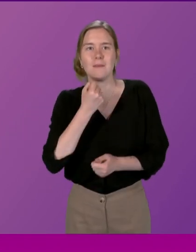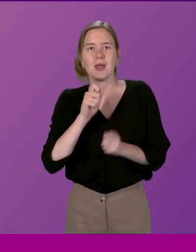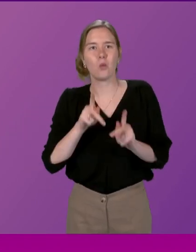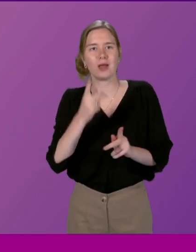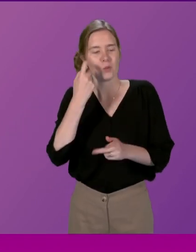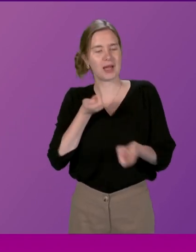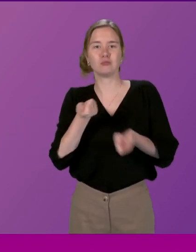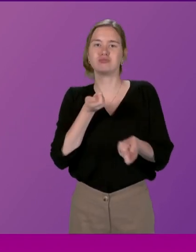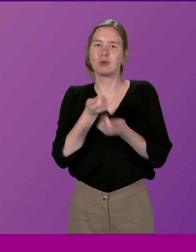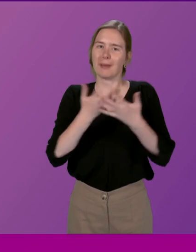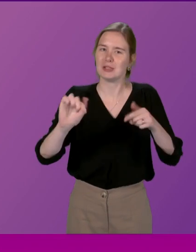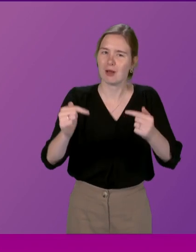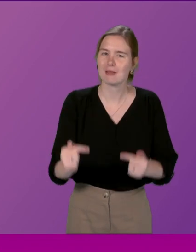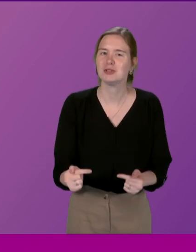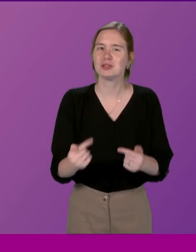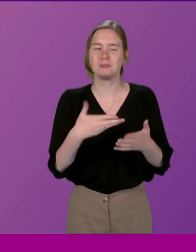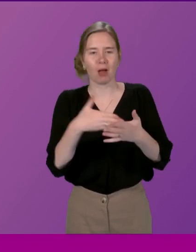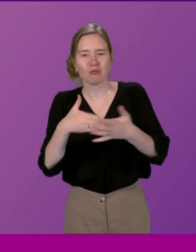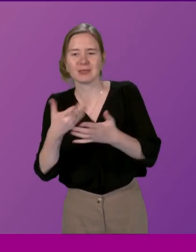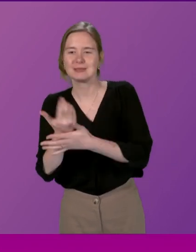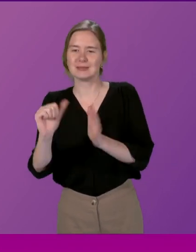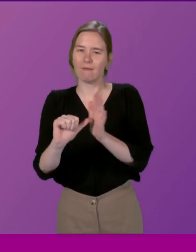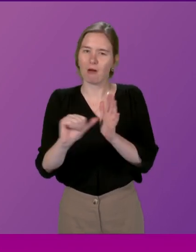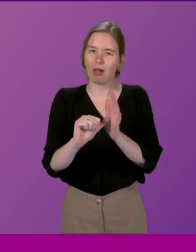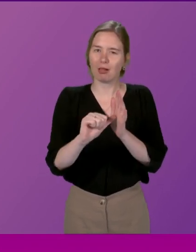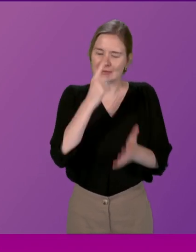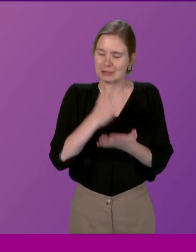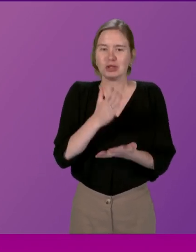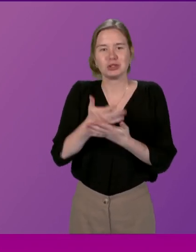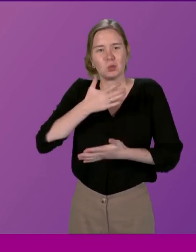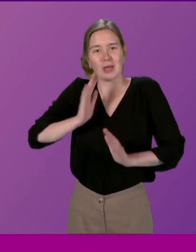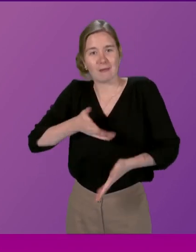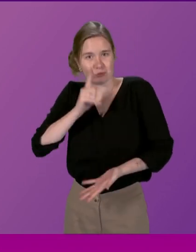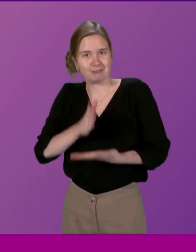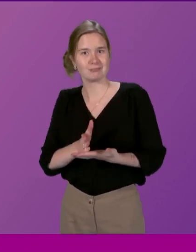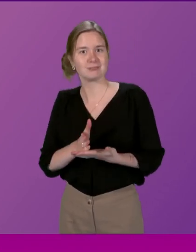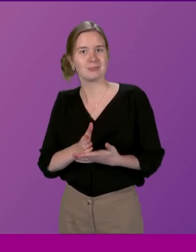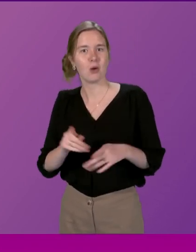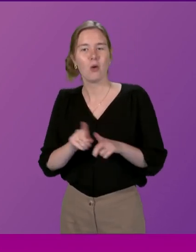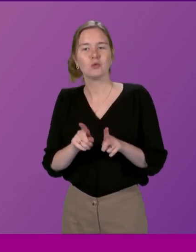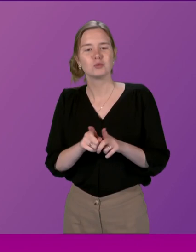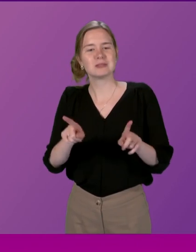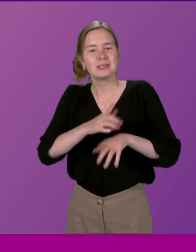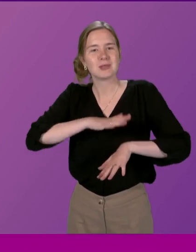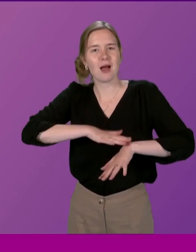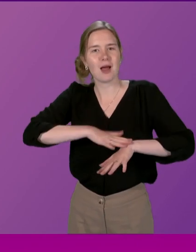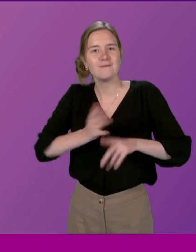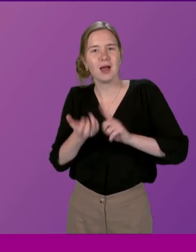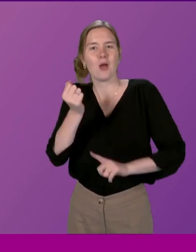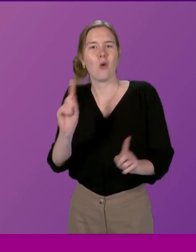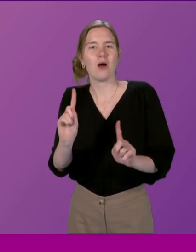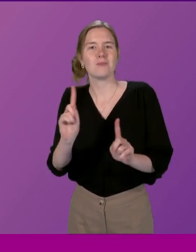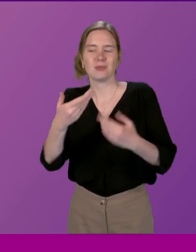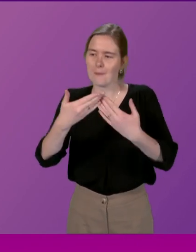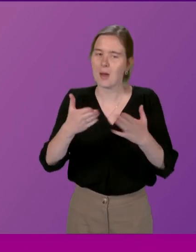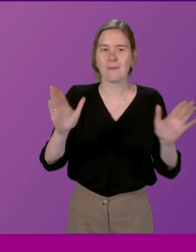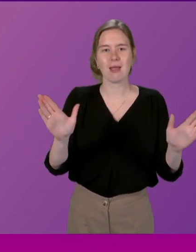us being able to deal with the many challenges and difficulties and decisions that we have to make. And also, at the same time, finding out exactly what